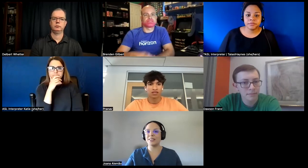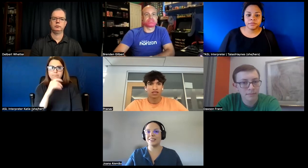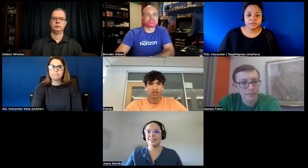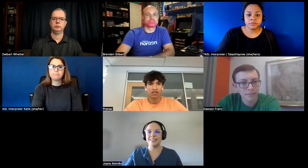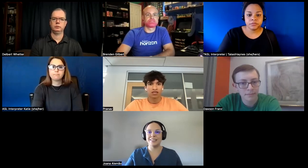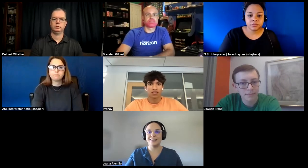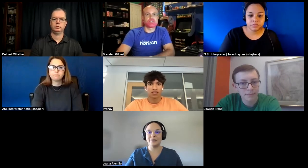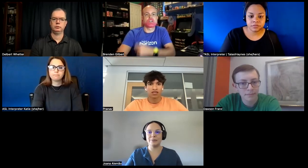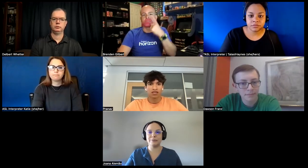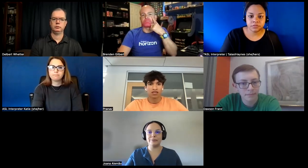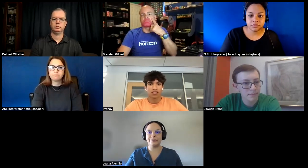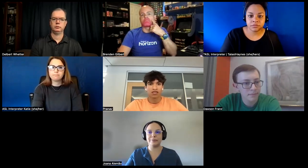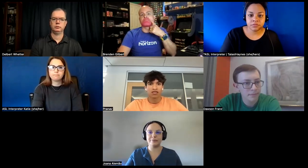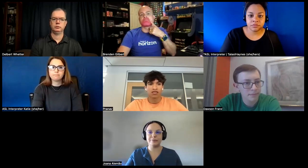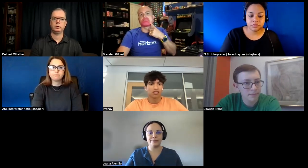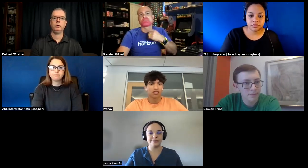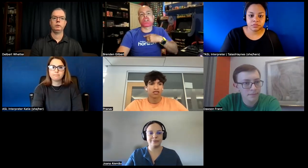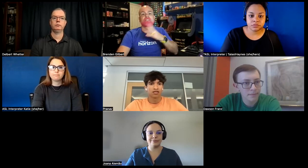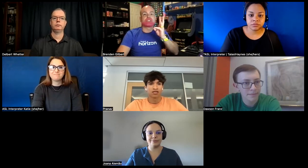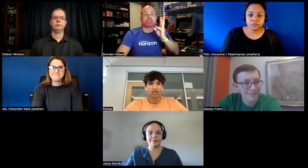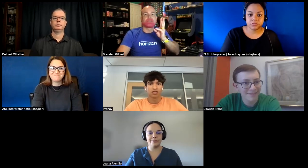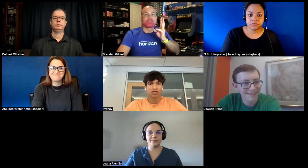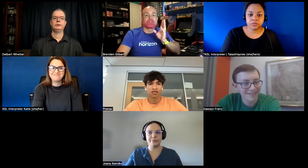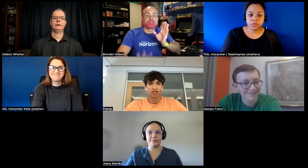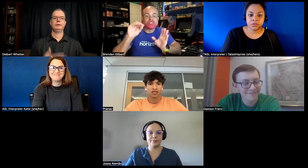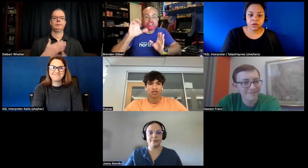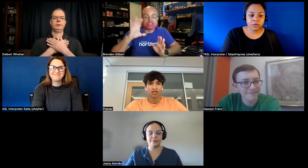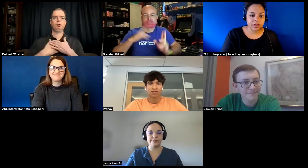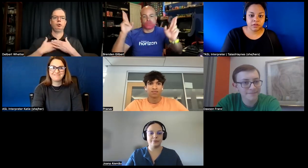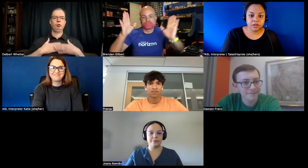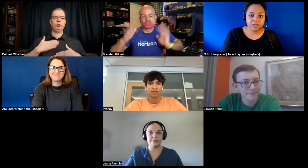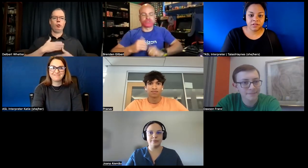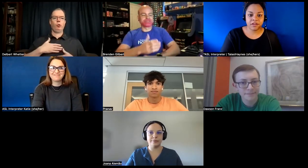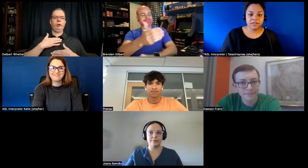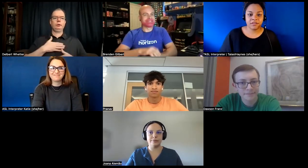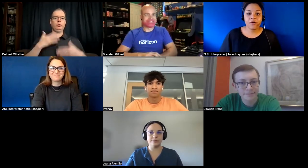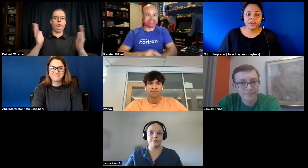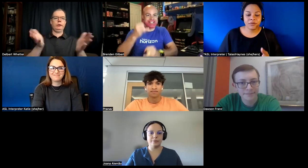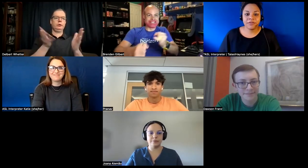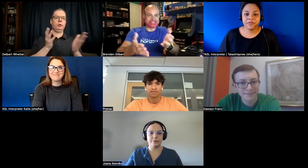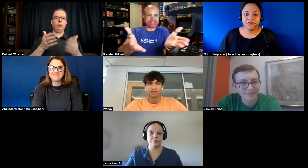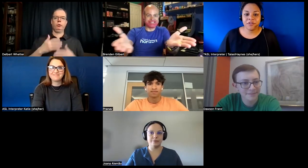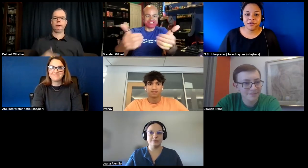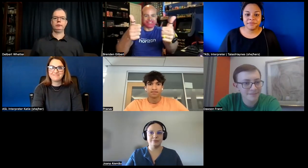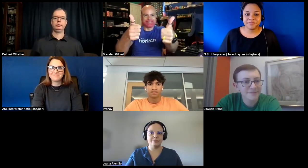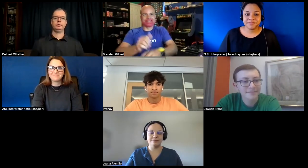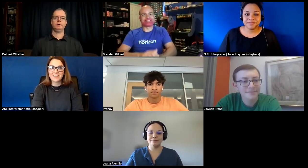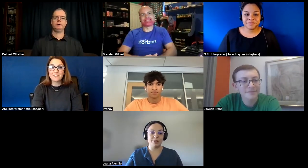oh we got uh 60 seconds go ahead john finish that thought i